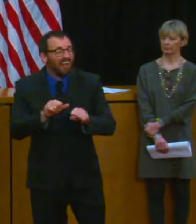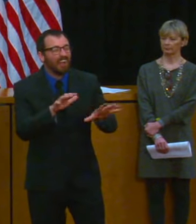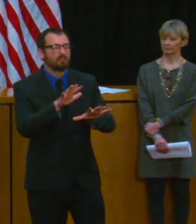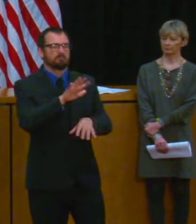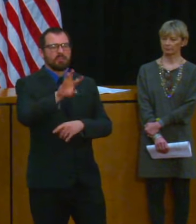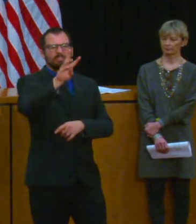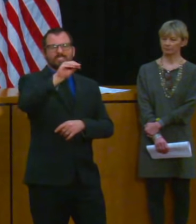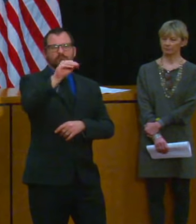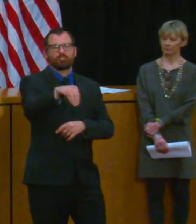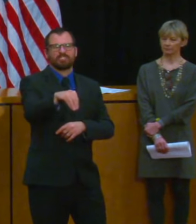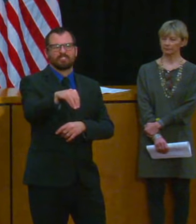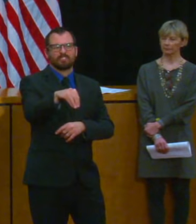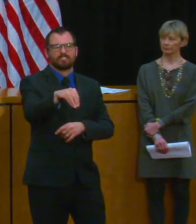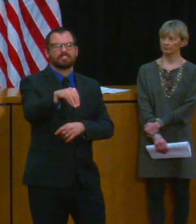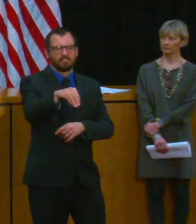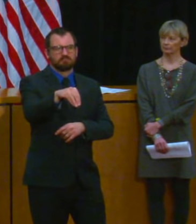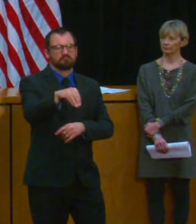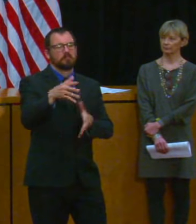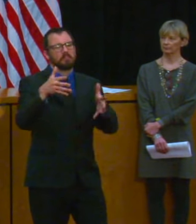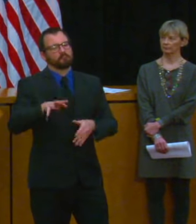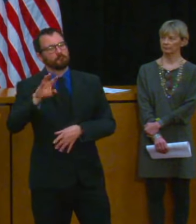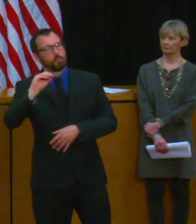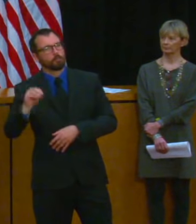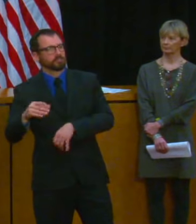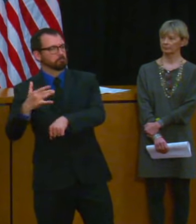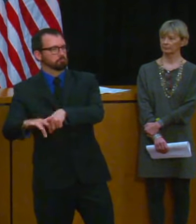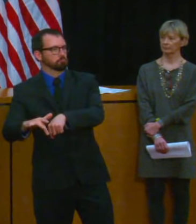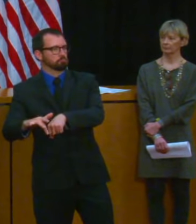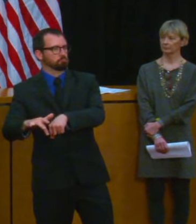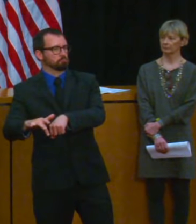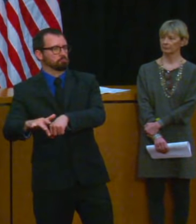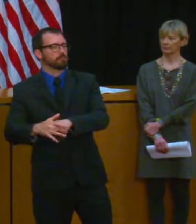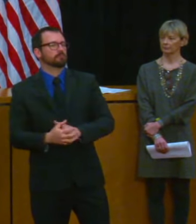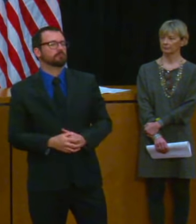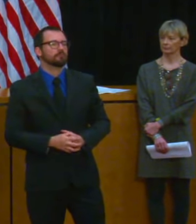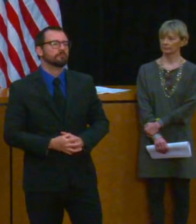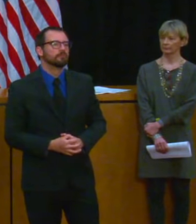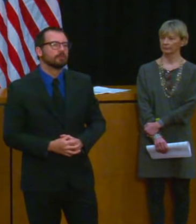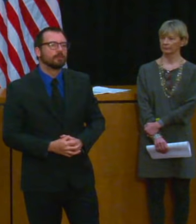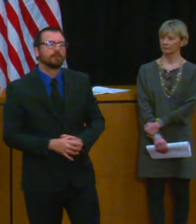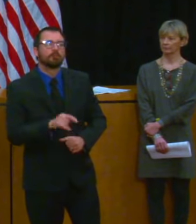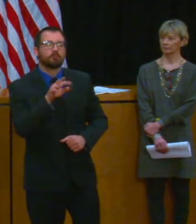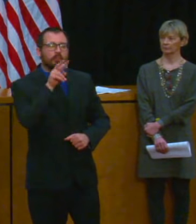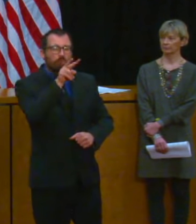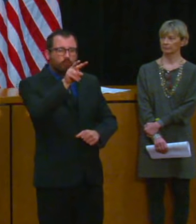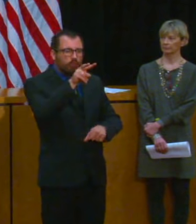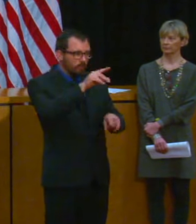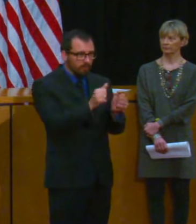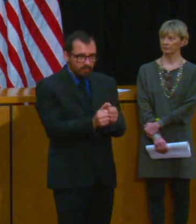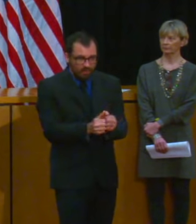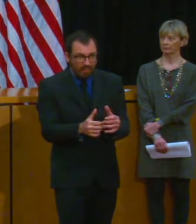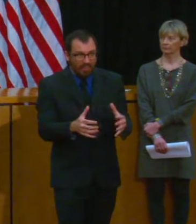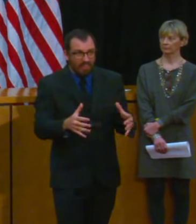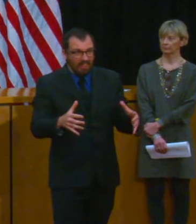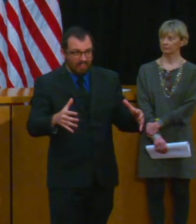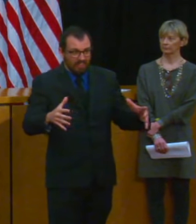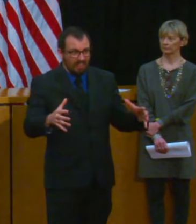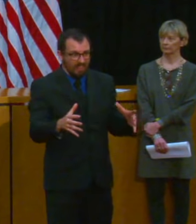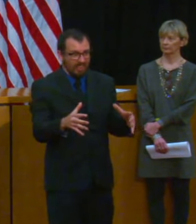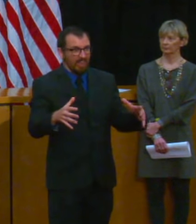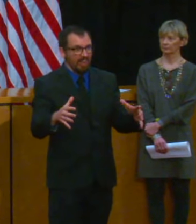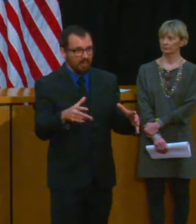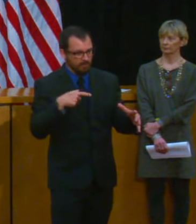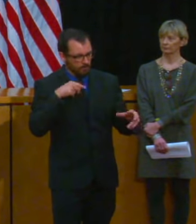places with respect to monitoring and measuring the spread of the disease the number of people needing